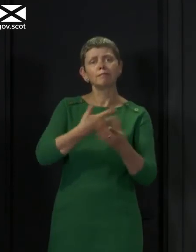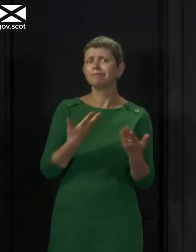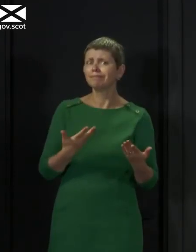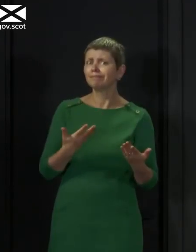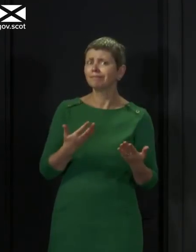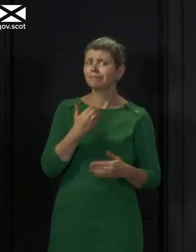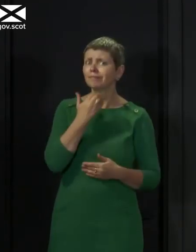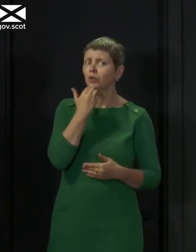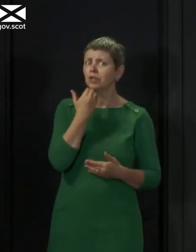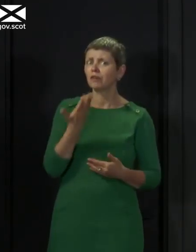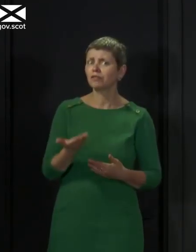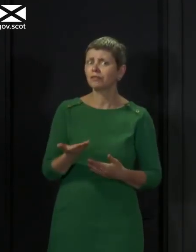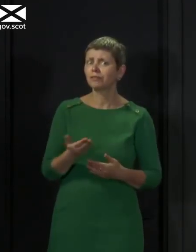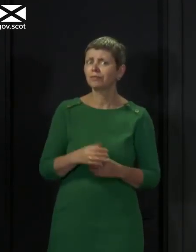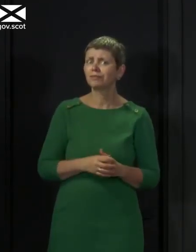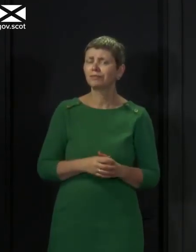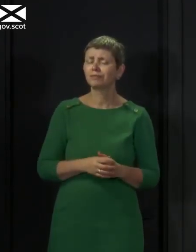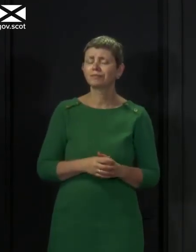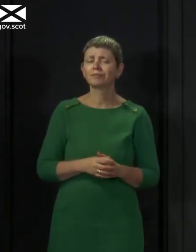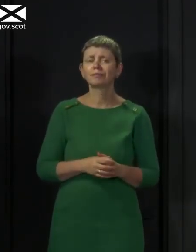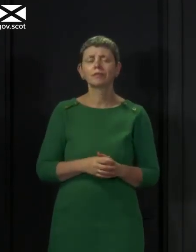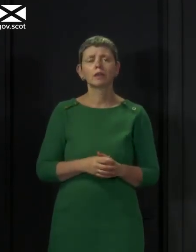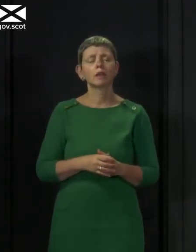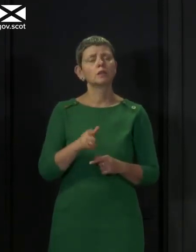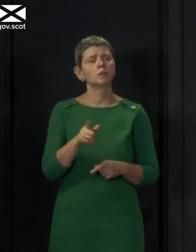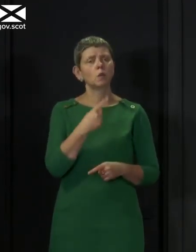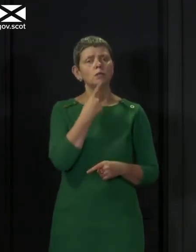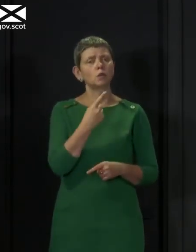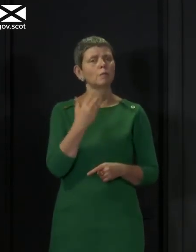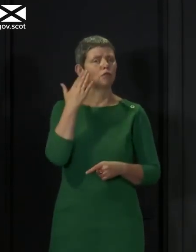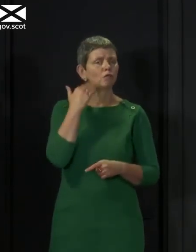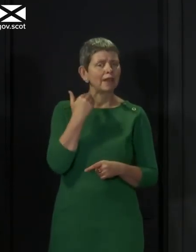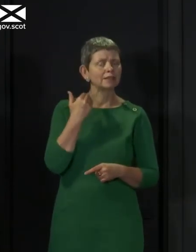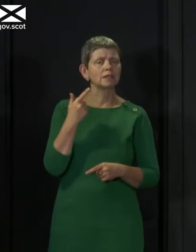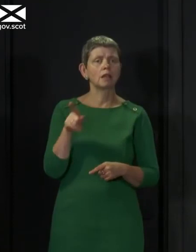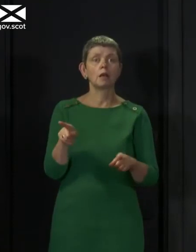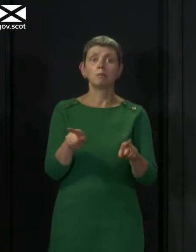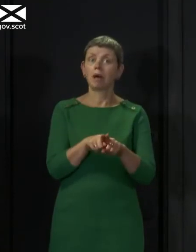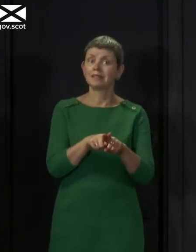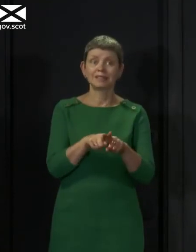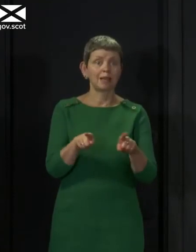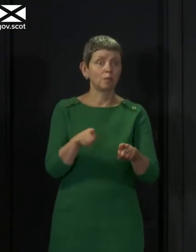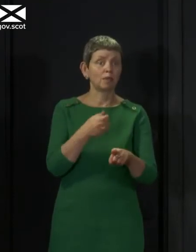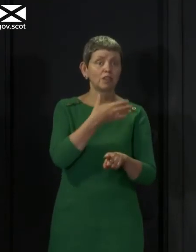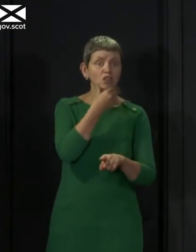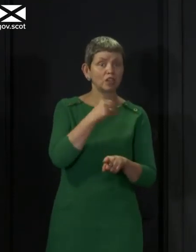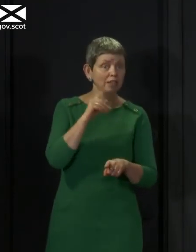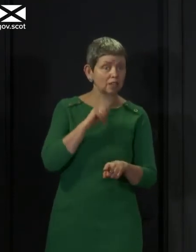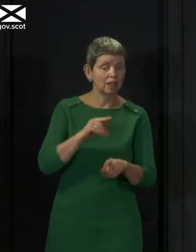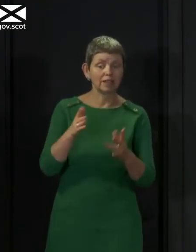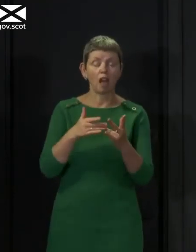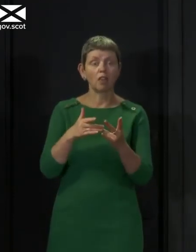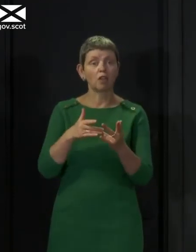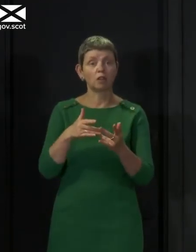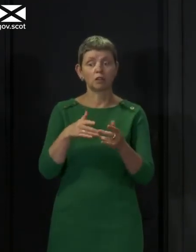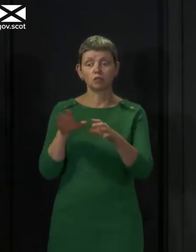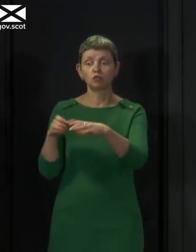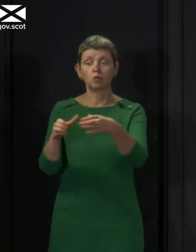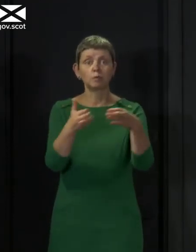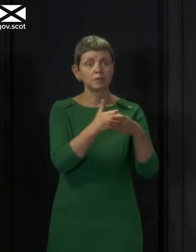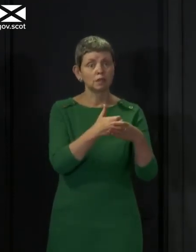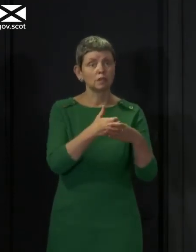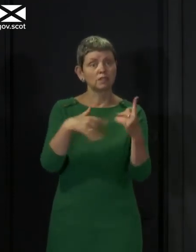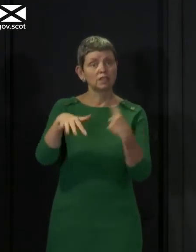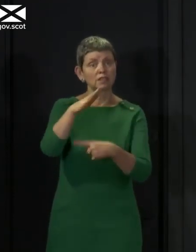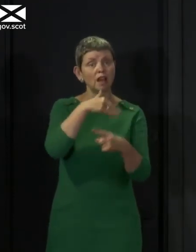can be made about race, and I am making it about race, but it can also be made about gender and other groups within our society. If we don't have proper